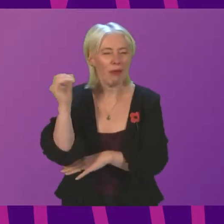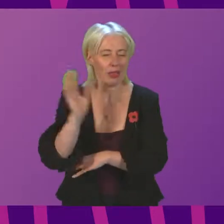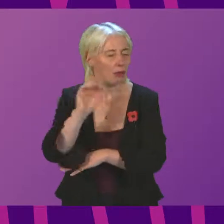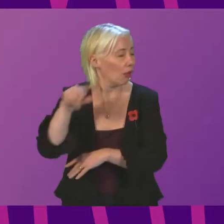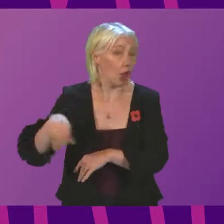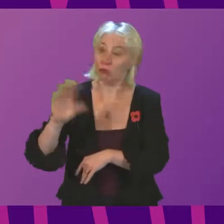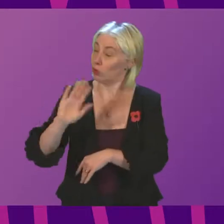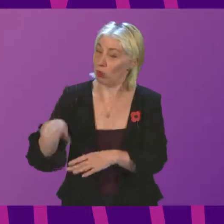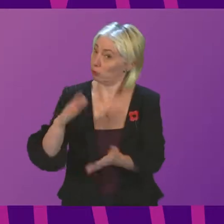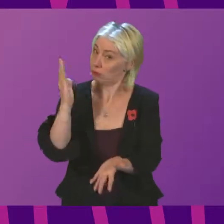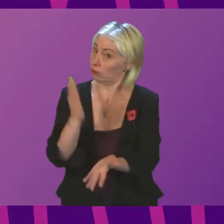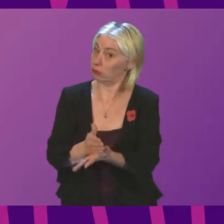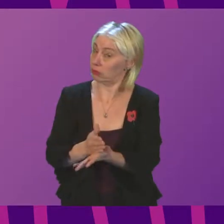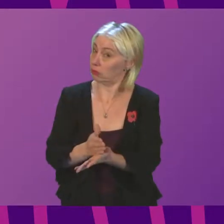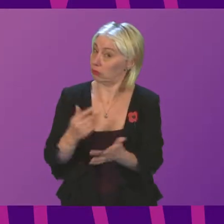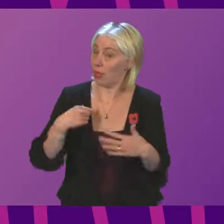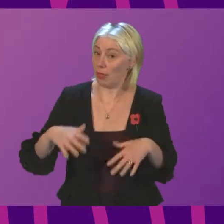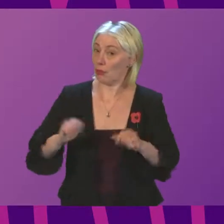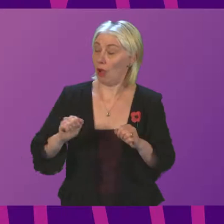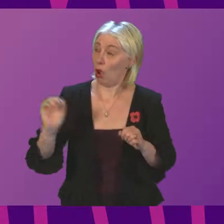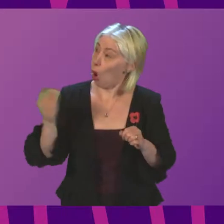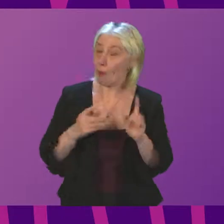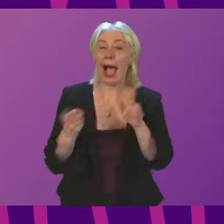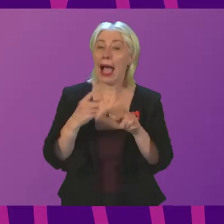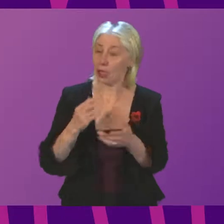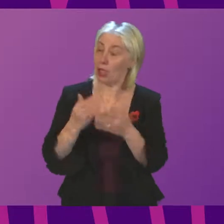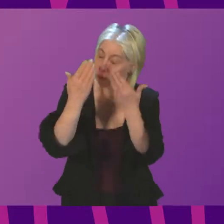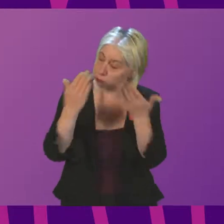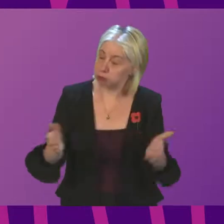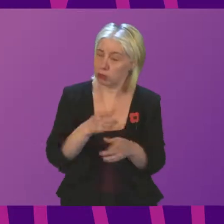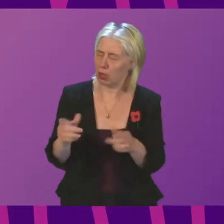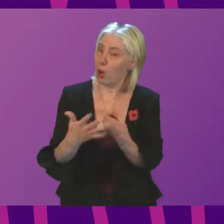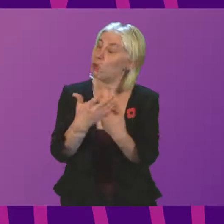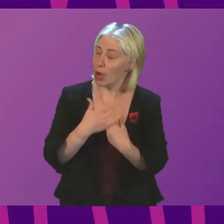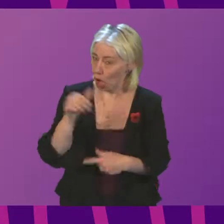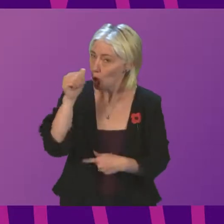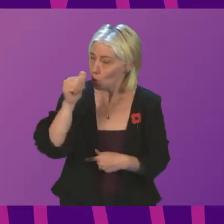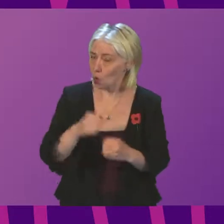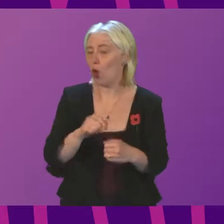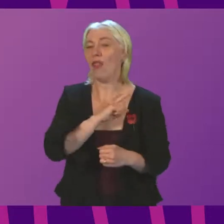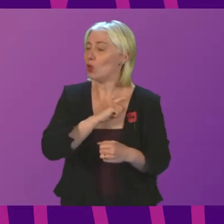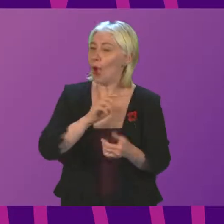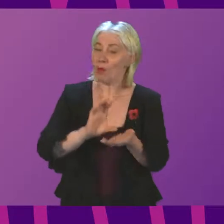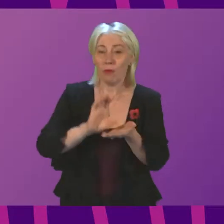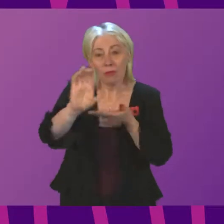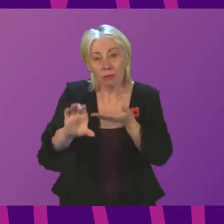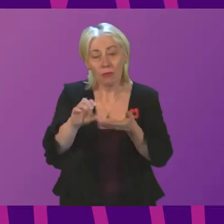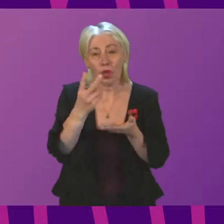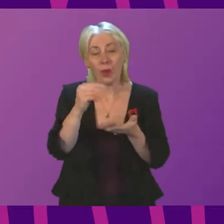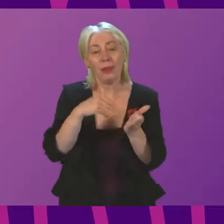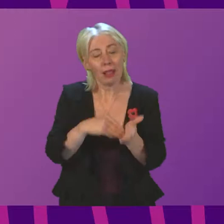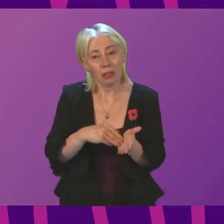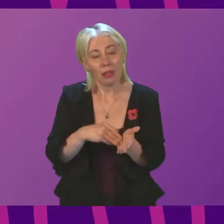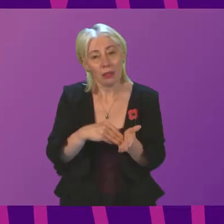because I acknowledge that at the outset of all of my answers, which is why the Government has put in place an increased investment of £20 million.